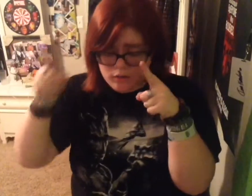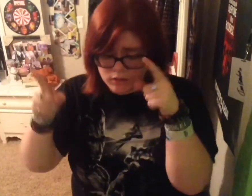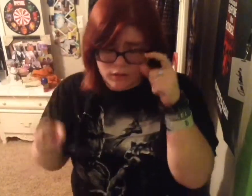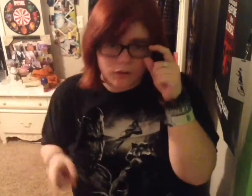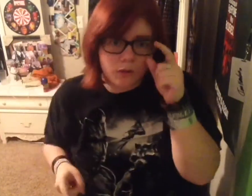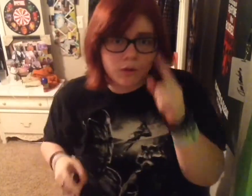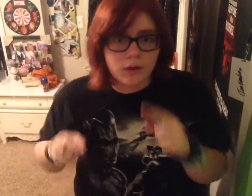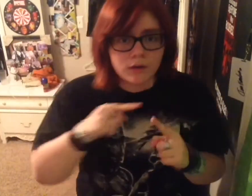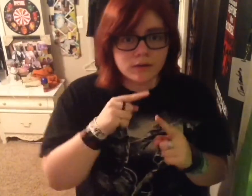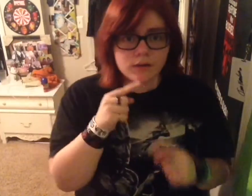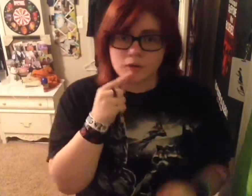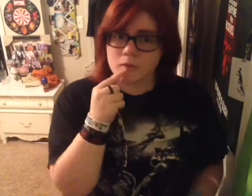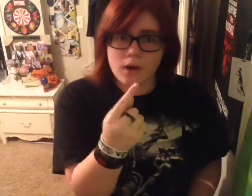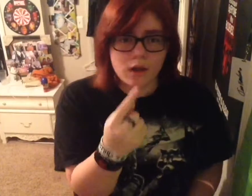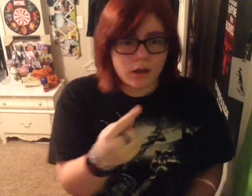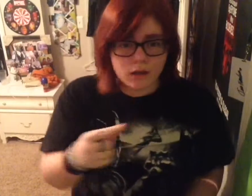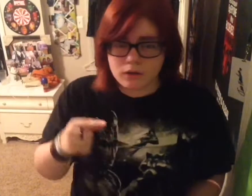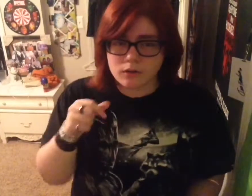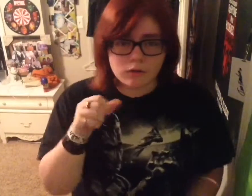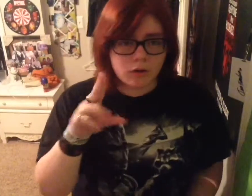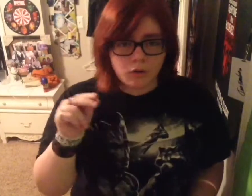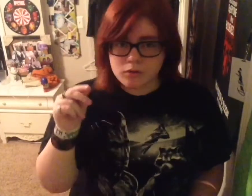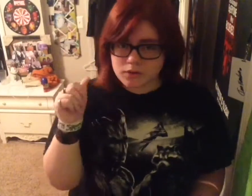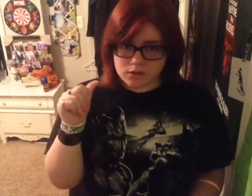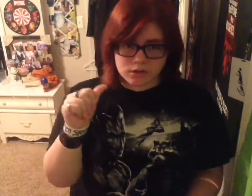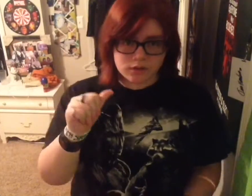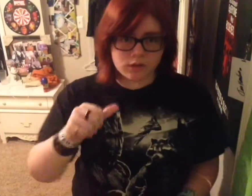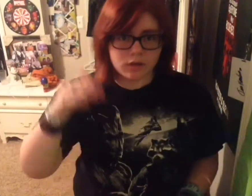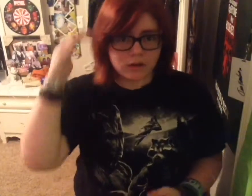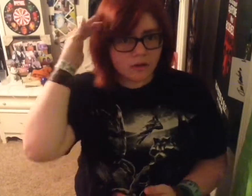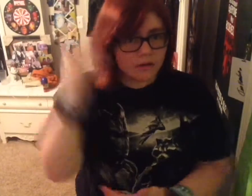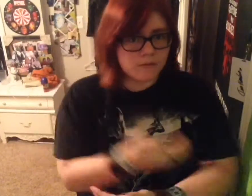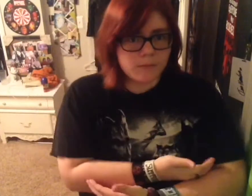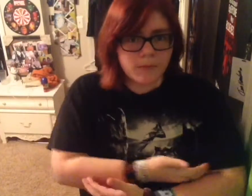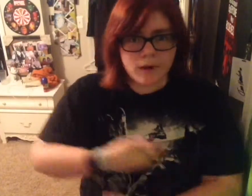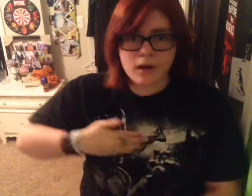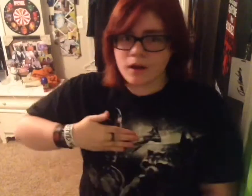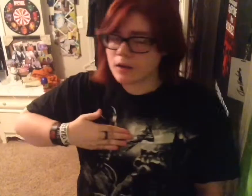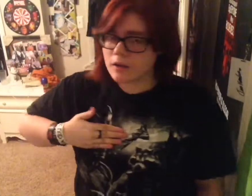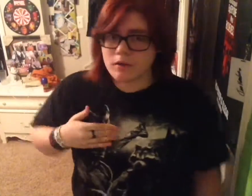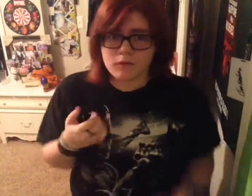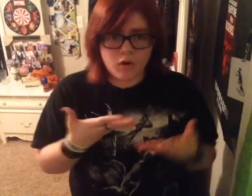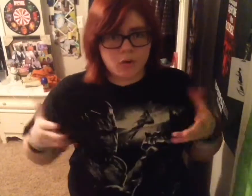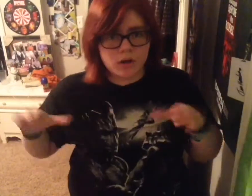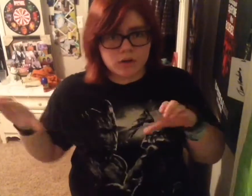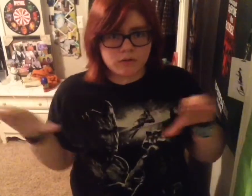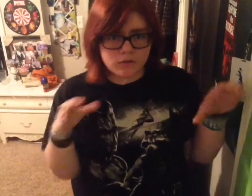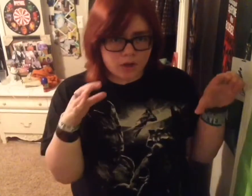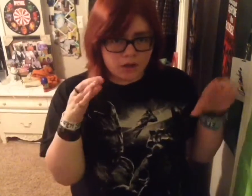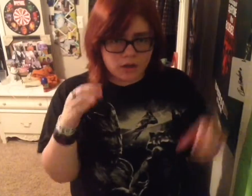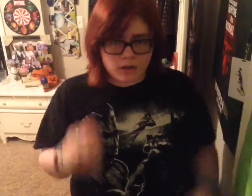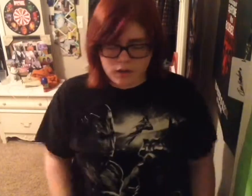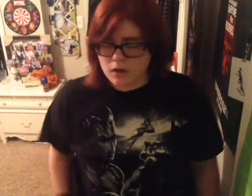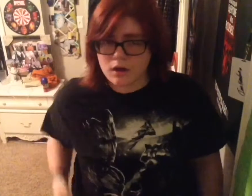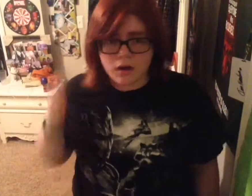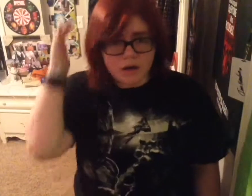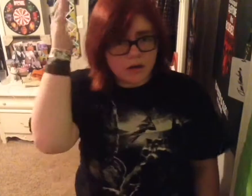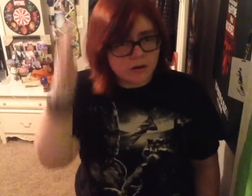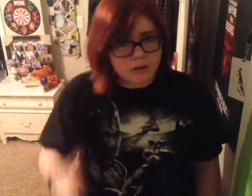She said you ain't no sudden or right But what you've done is You